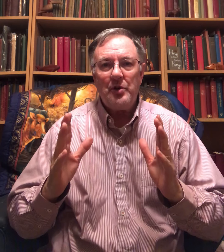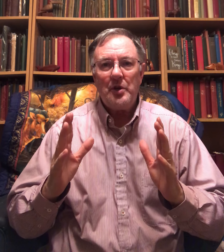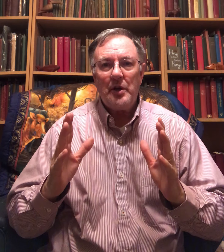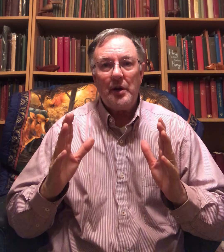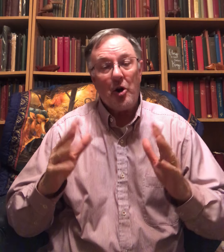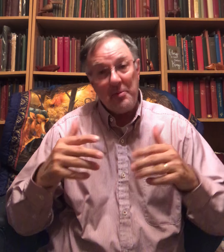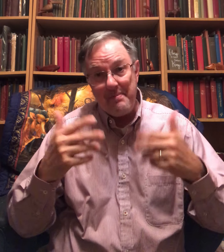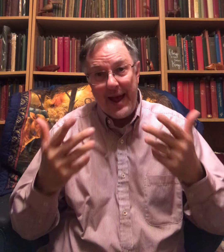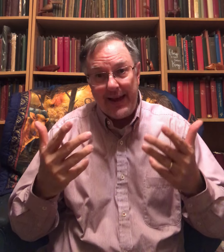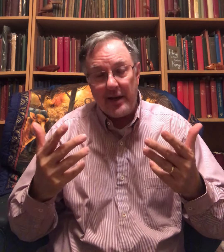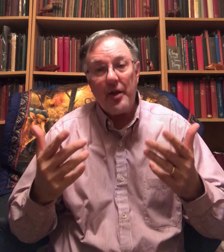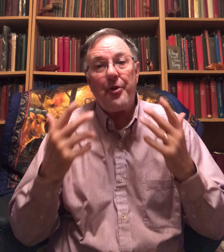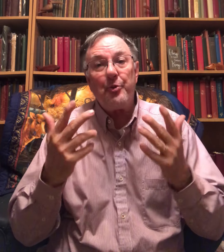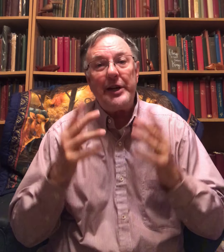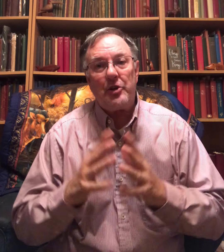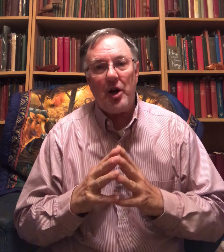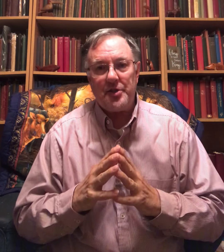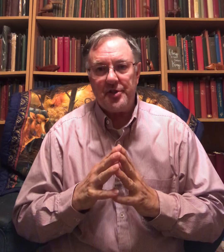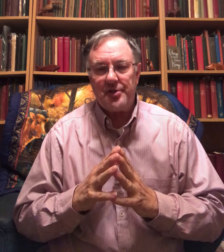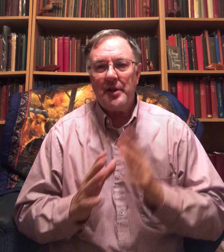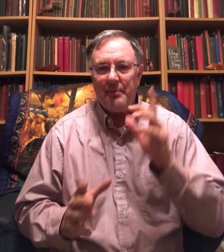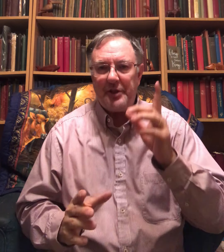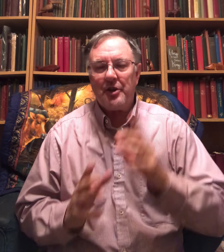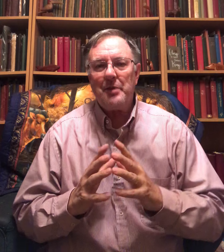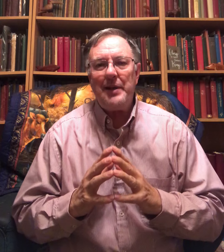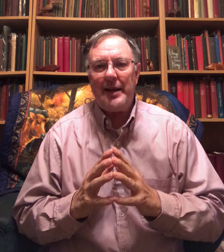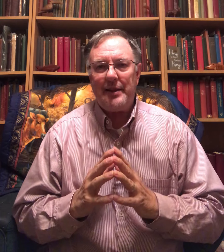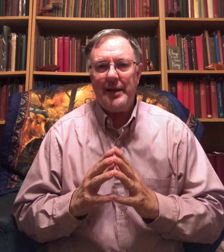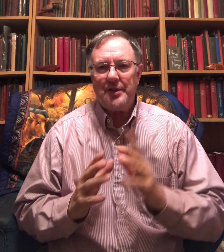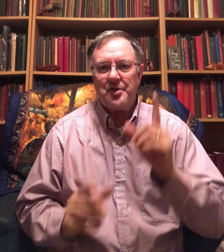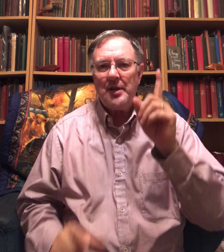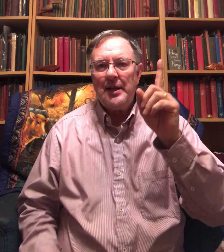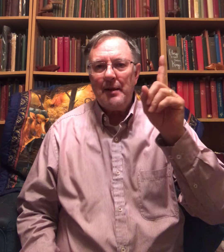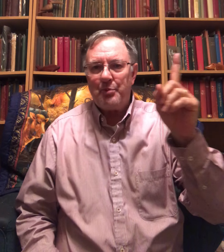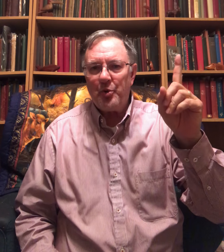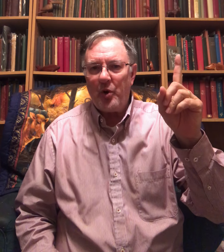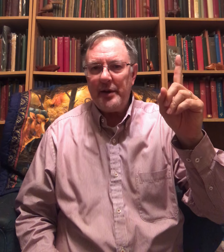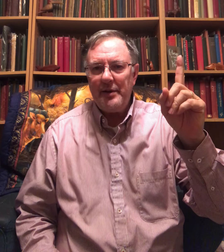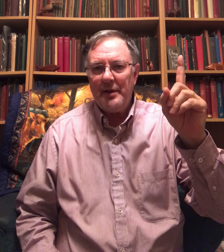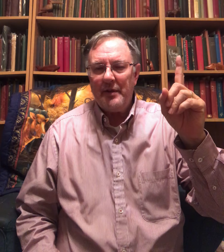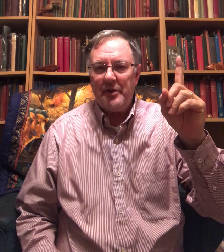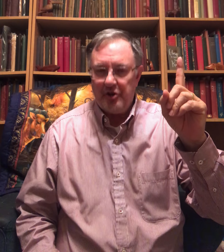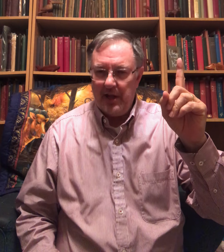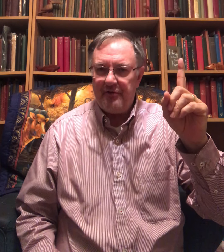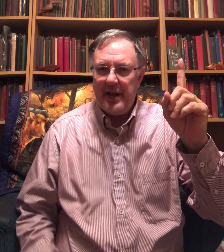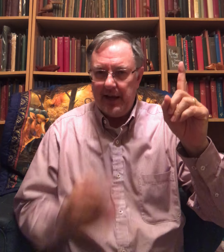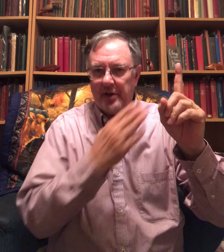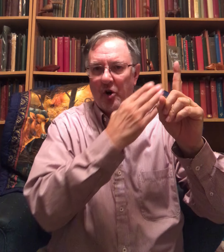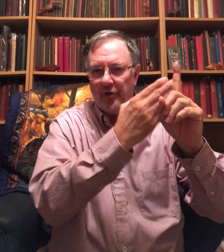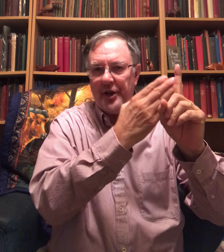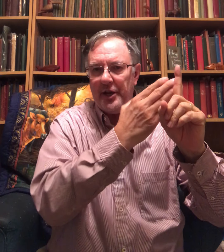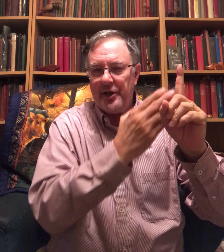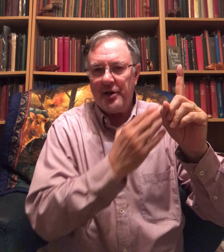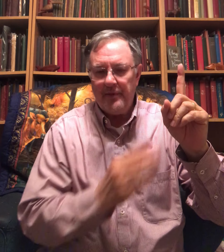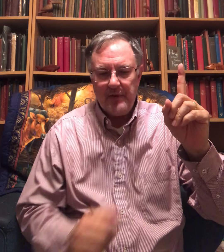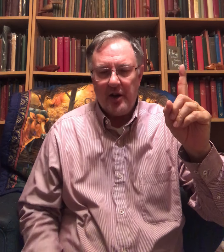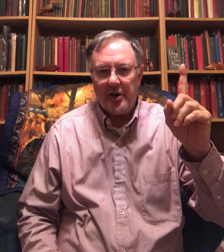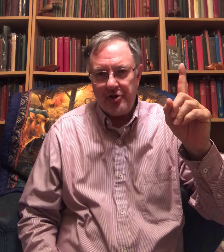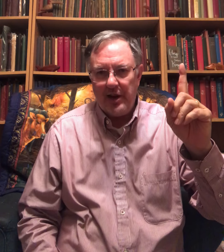or make three crosses. But they're going to be like this. Put one, your left hand, over here on your